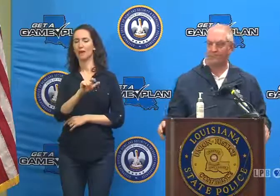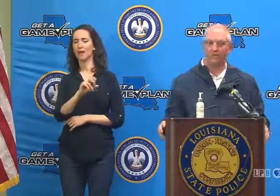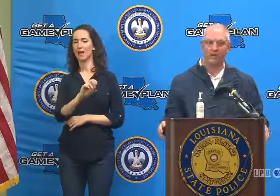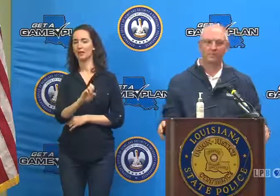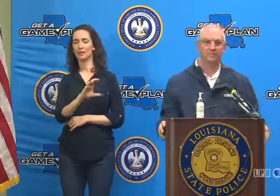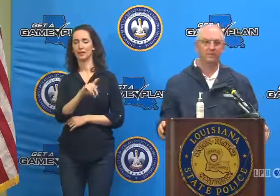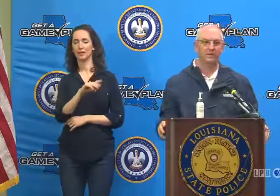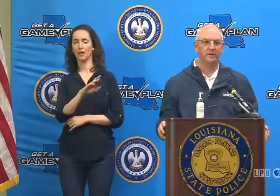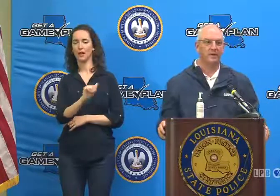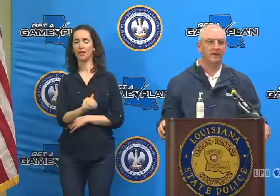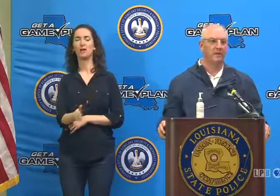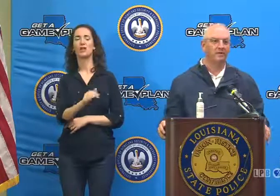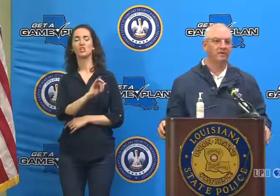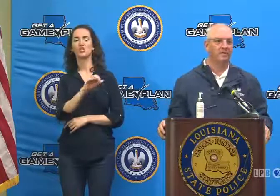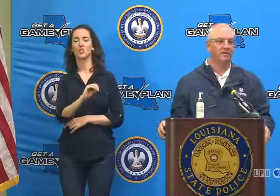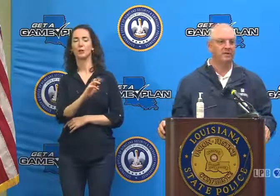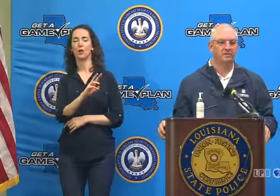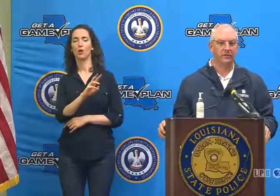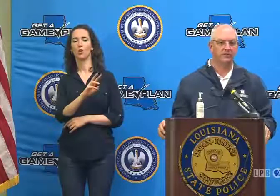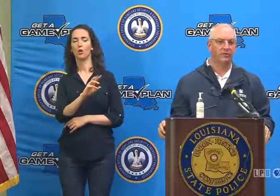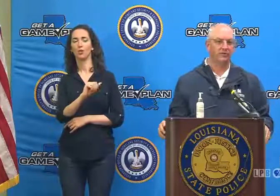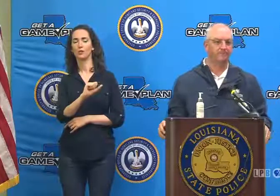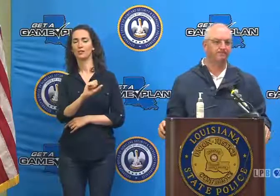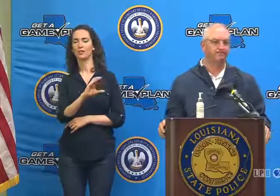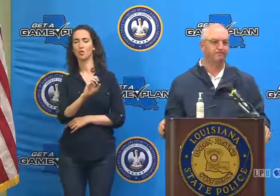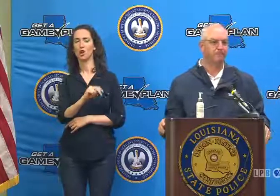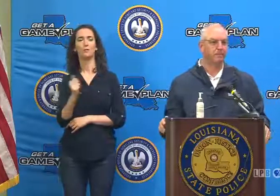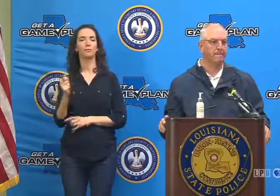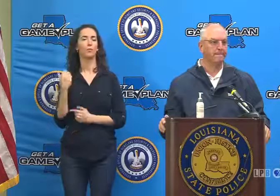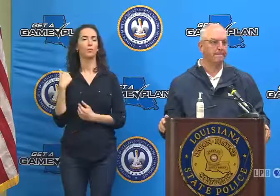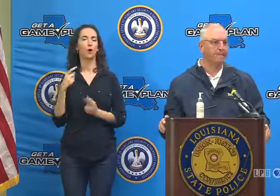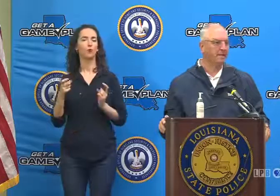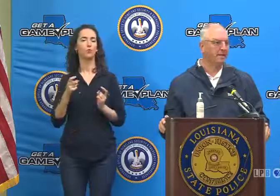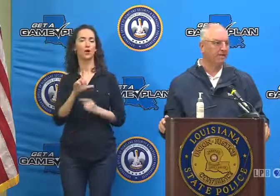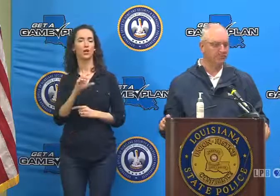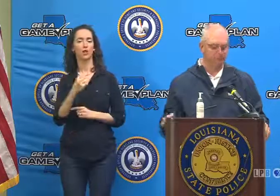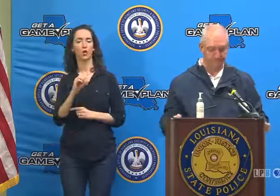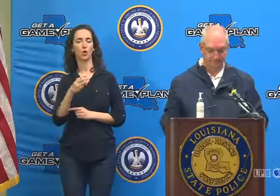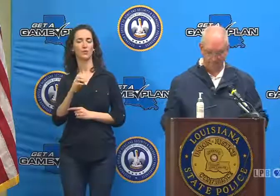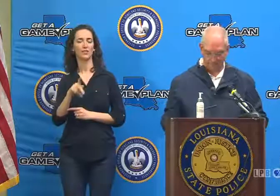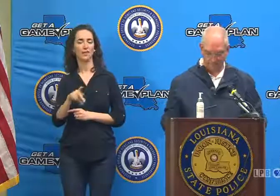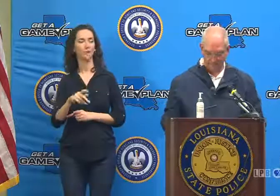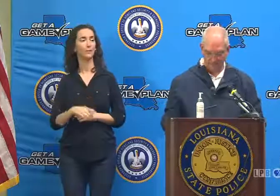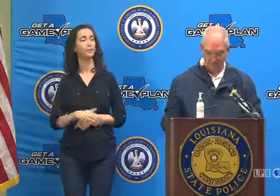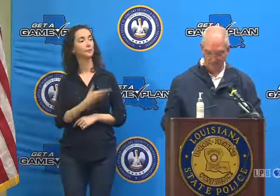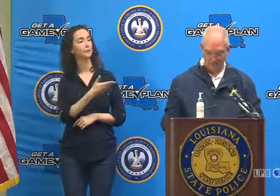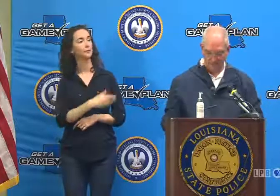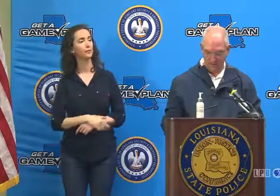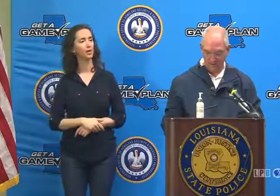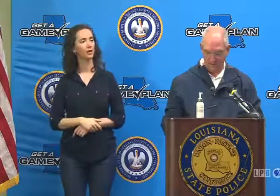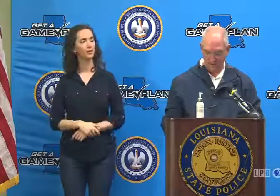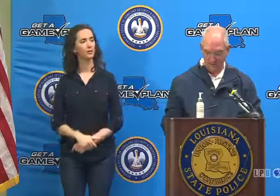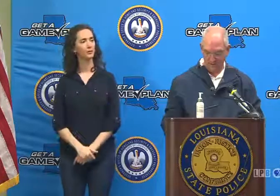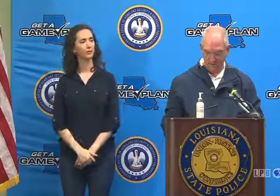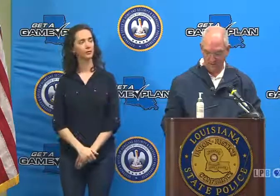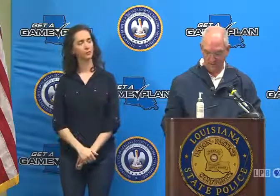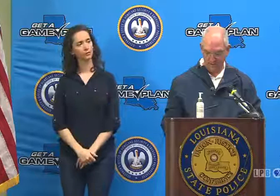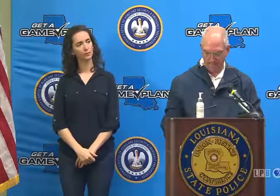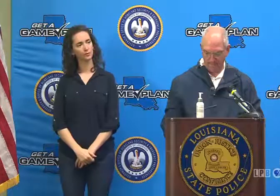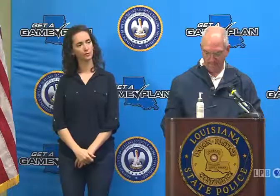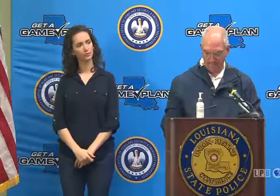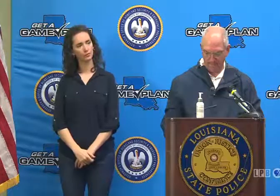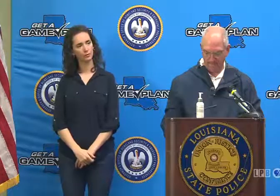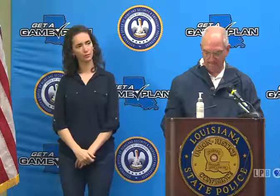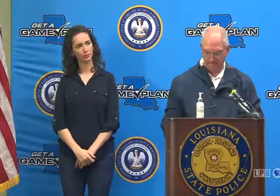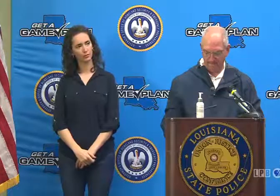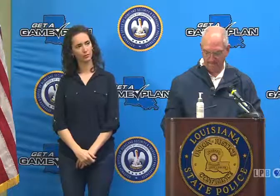have Jim Waspam who runs GO-SET for us. Yes, sir. Do you have a sense of when folks